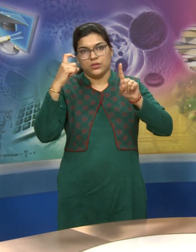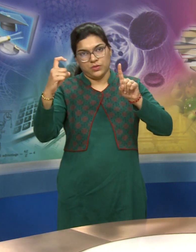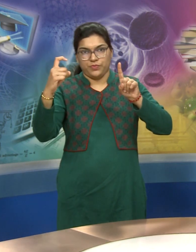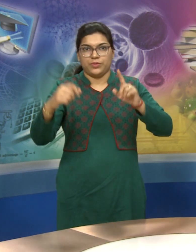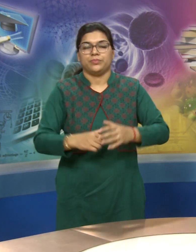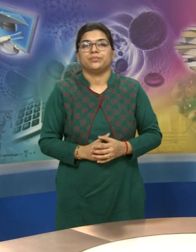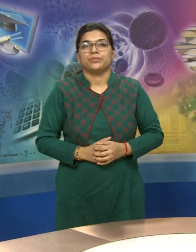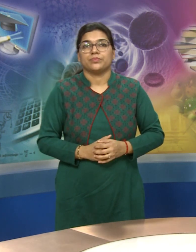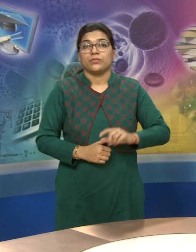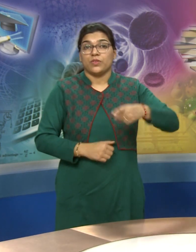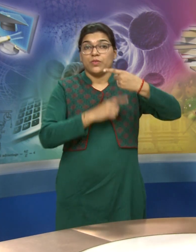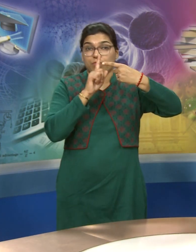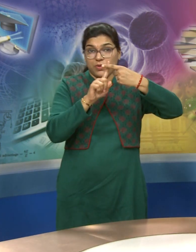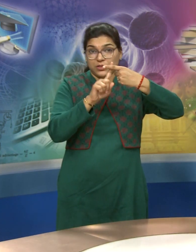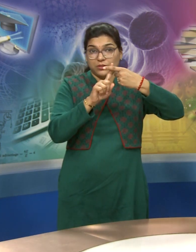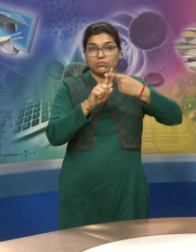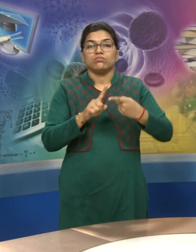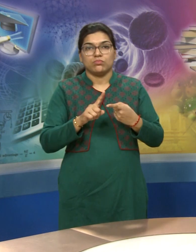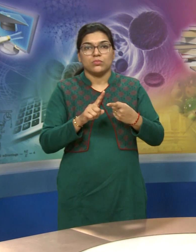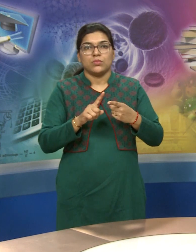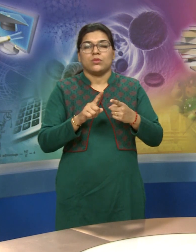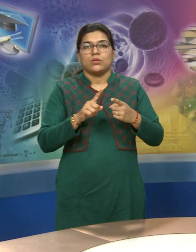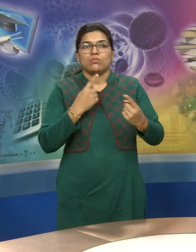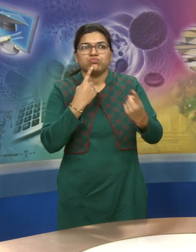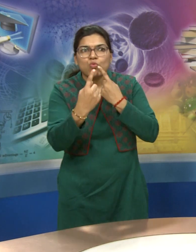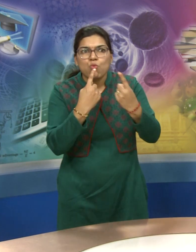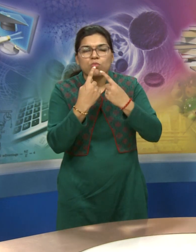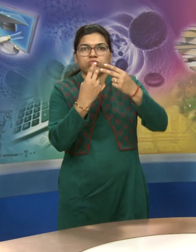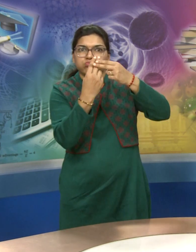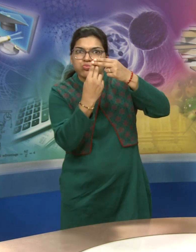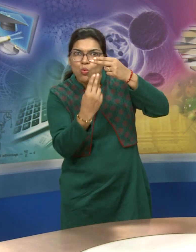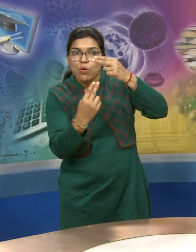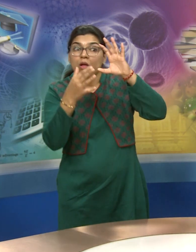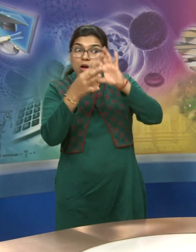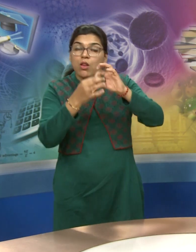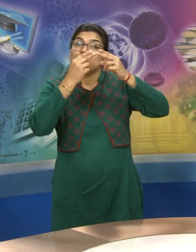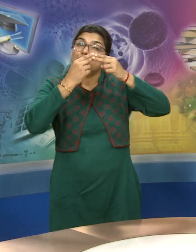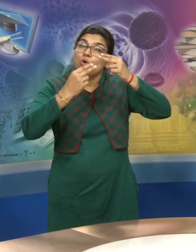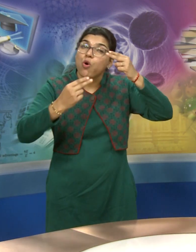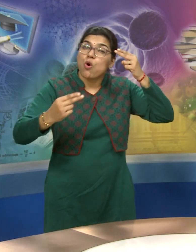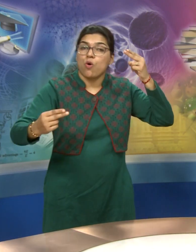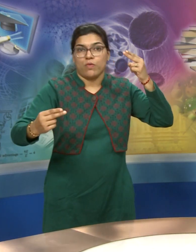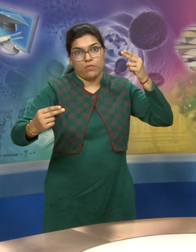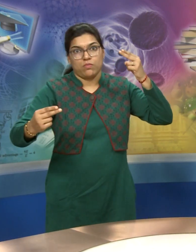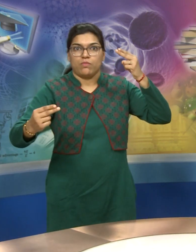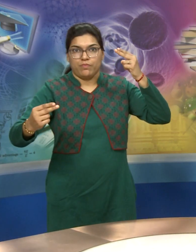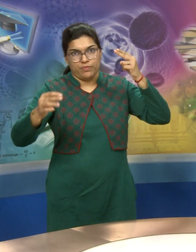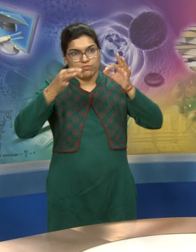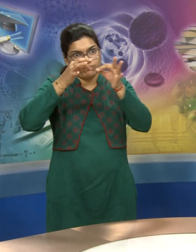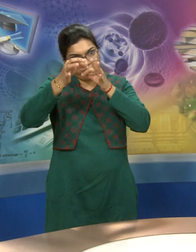including the following types 4 narrative texts and stories